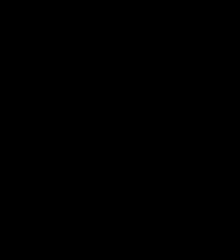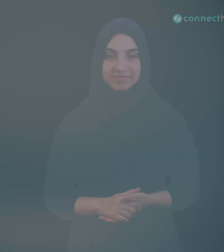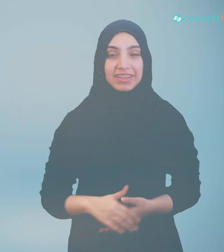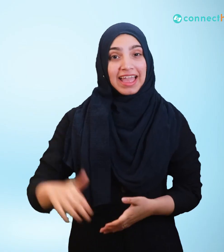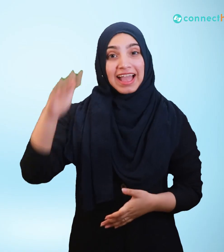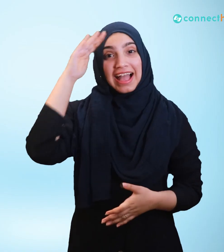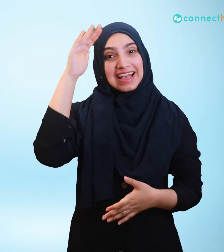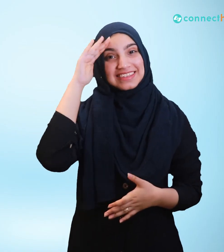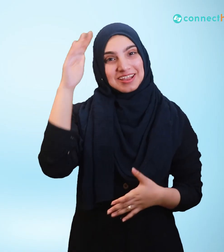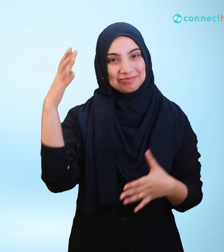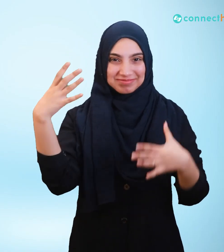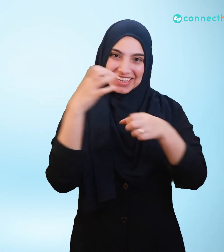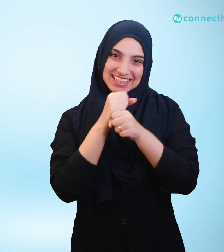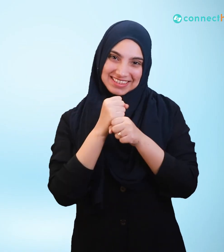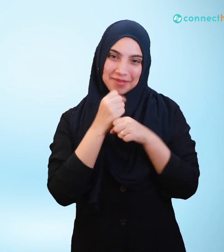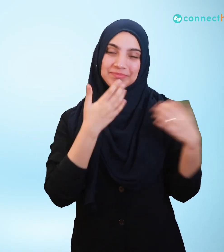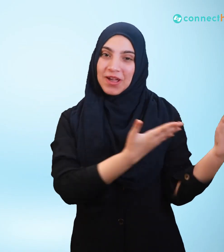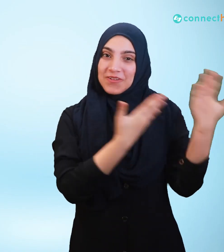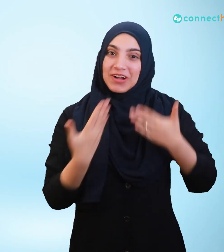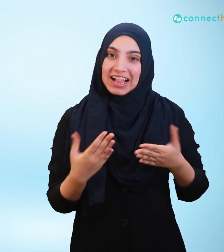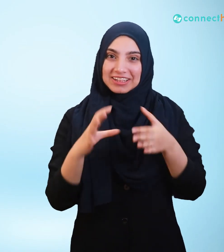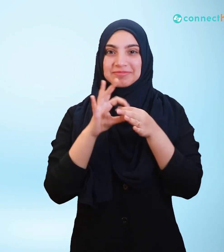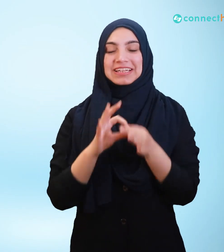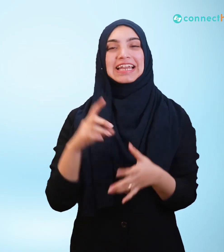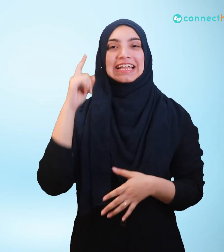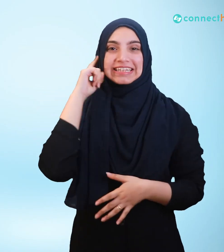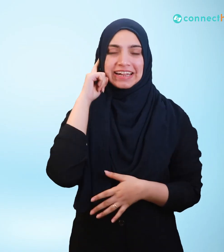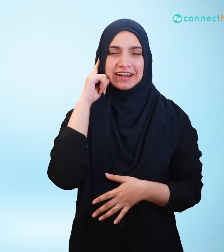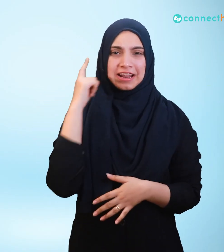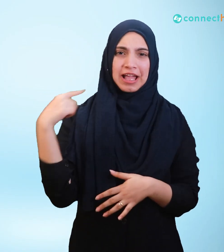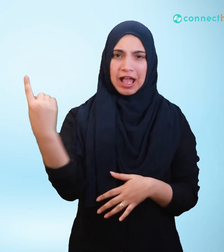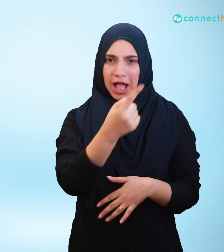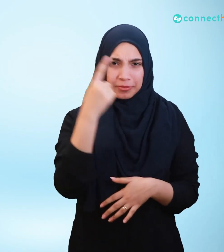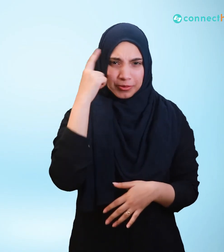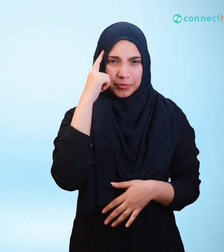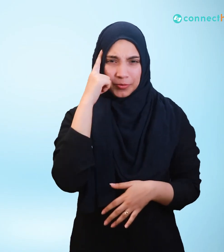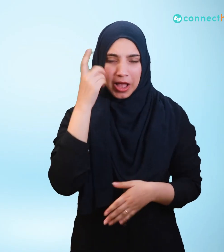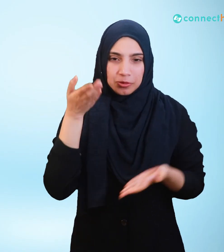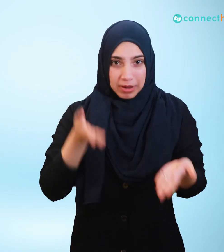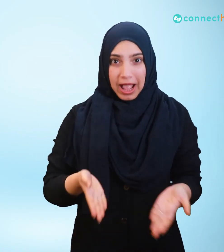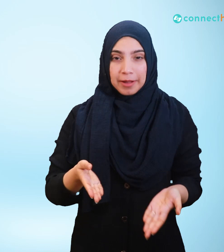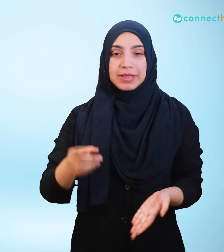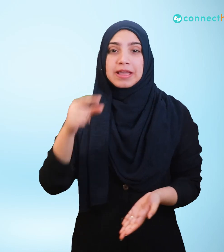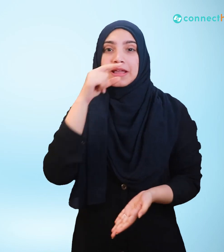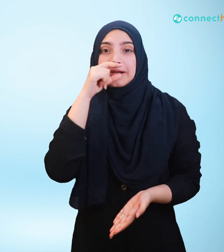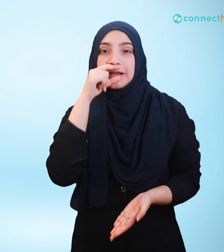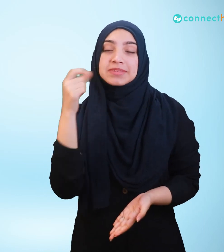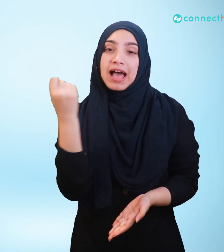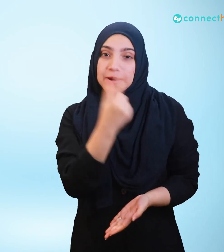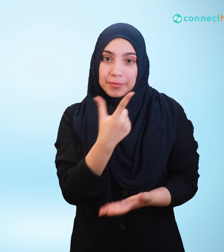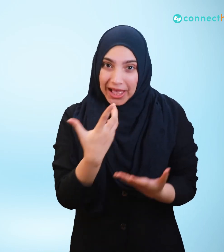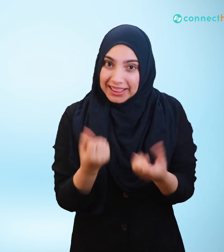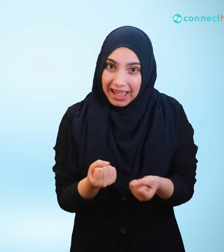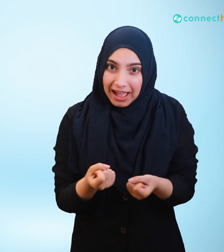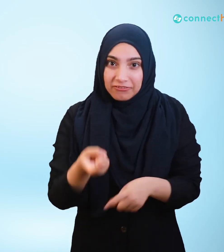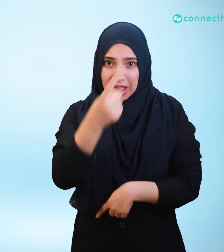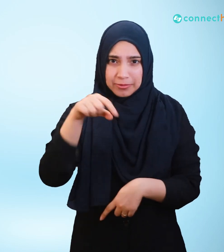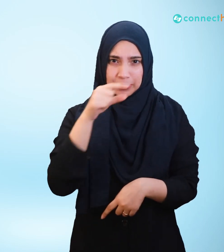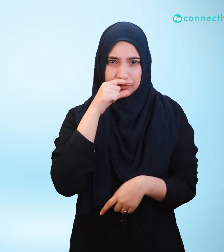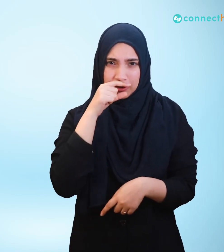Music I don't know. I